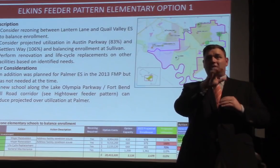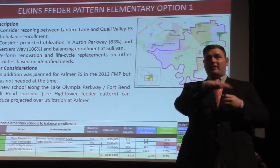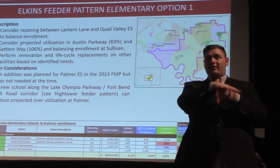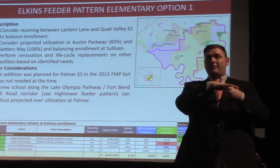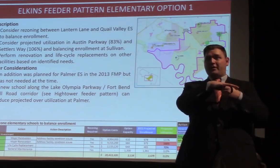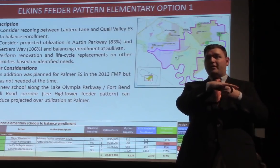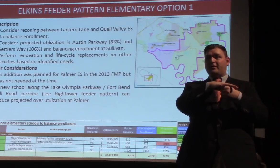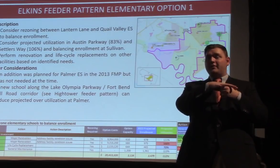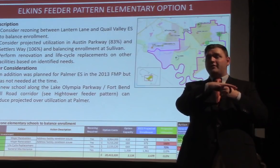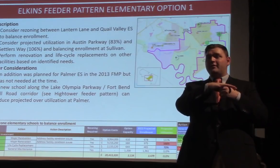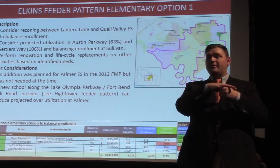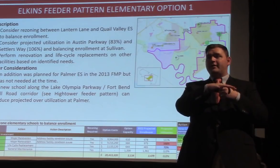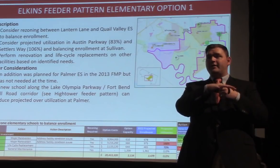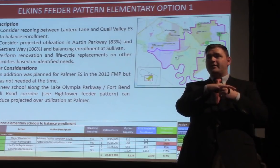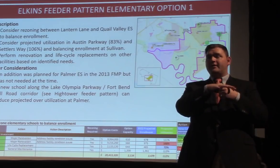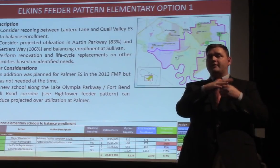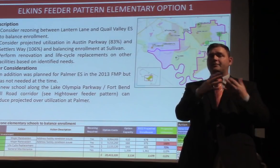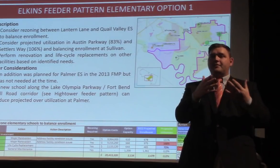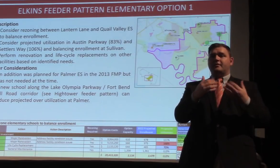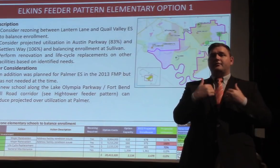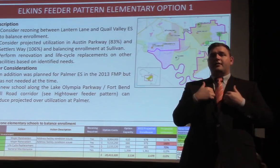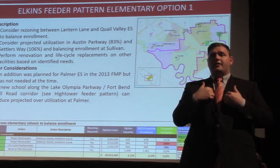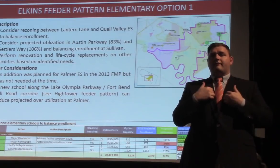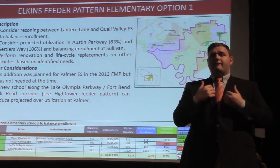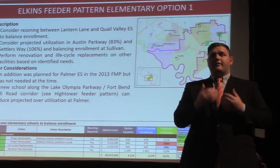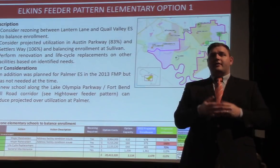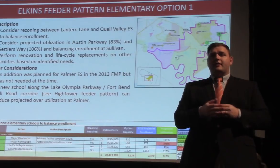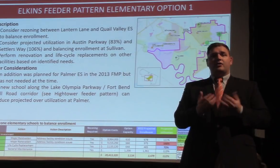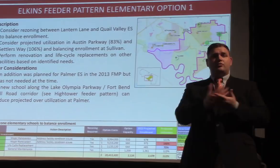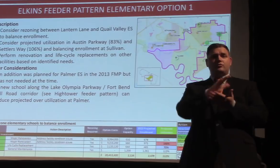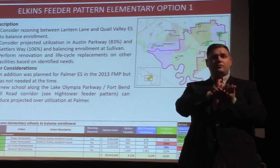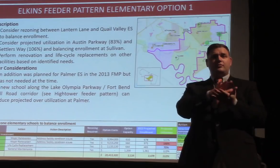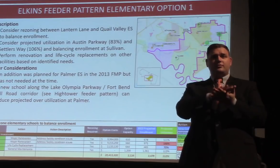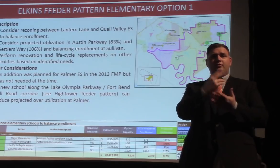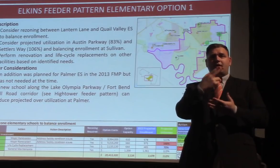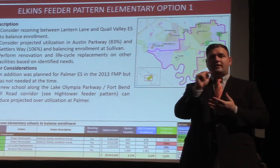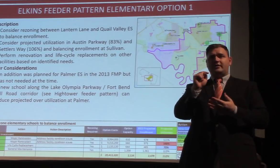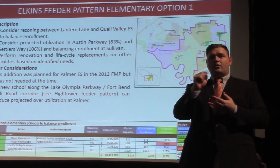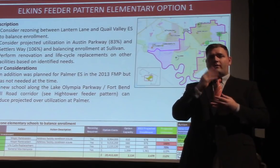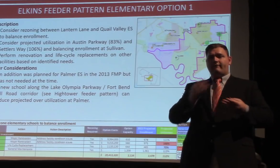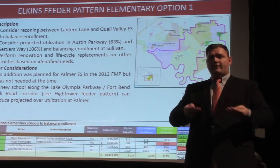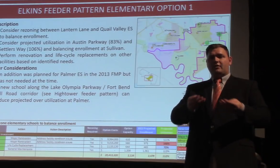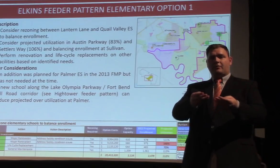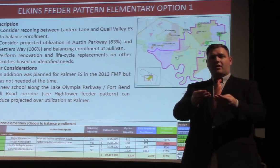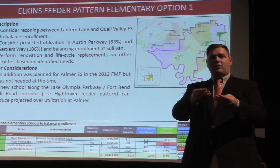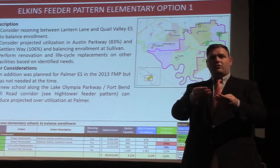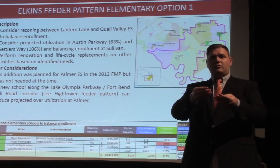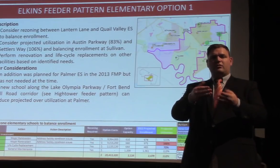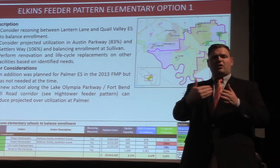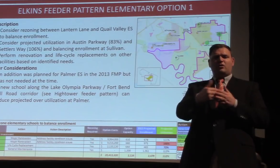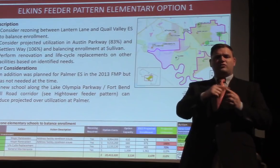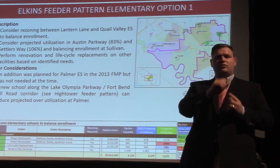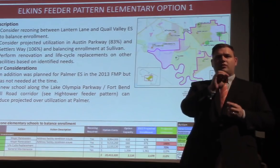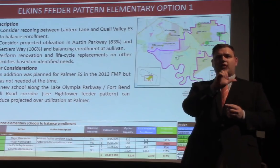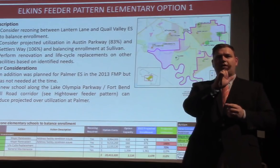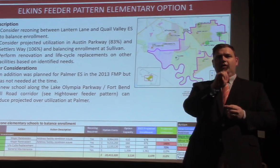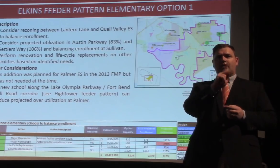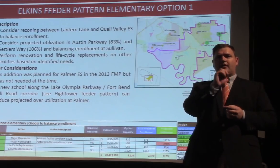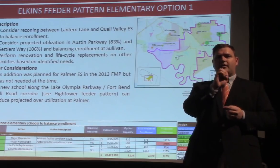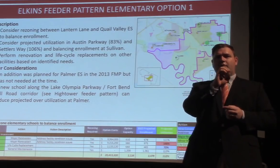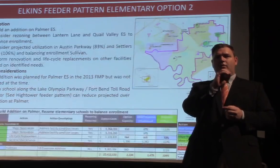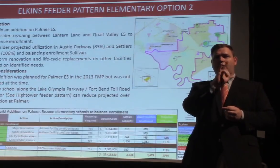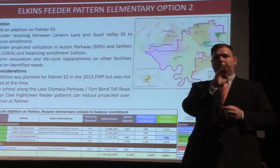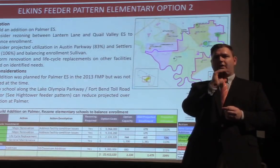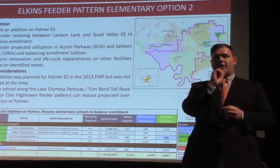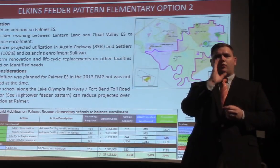you know, we have a new school on the high tower feeder pattern along that Lake Olympia corridor that could relieve both Parks and Palmer.